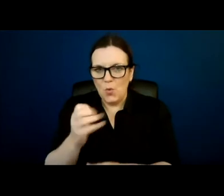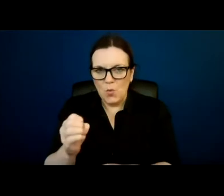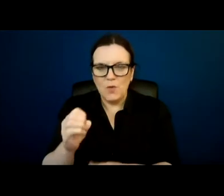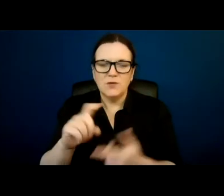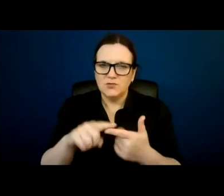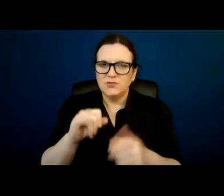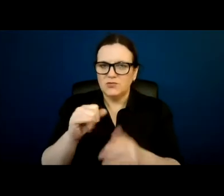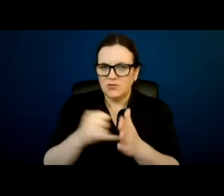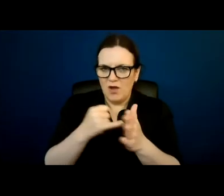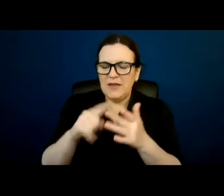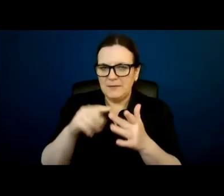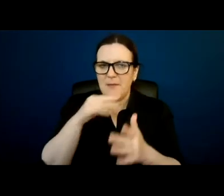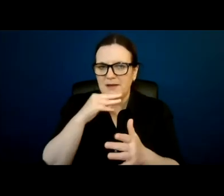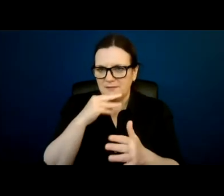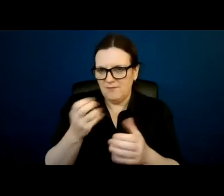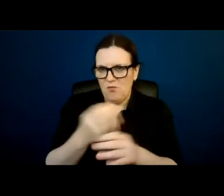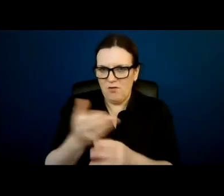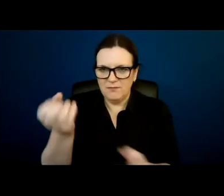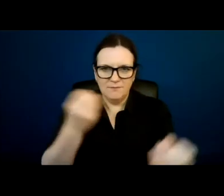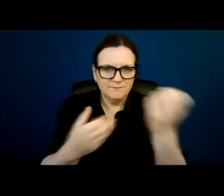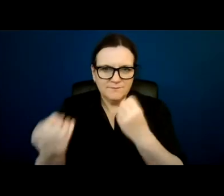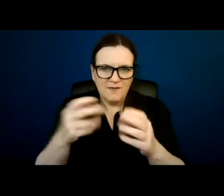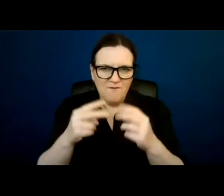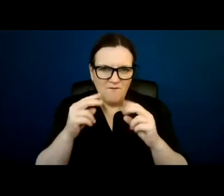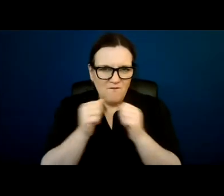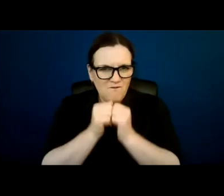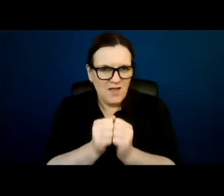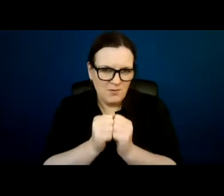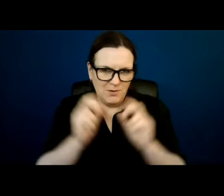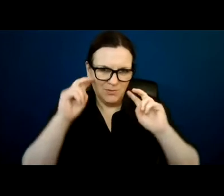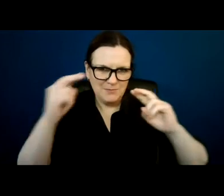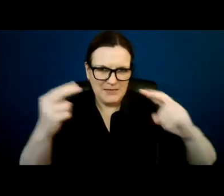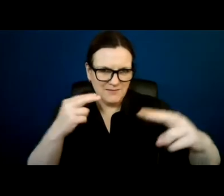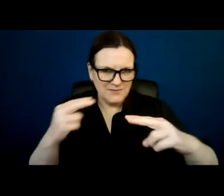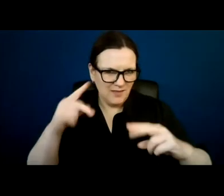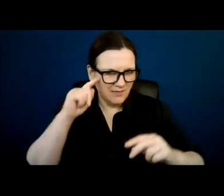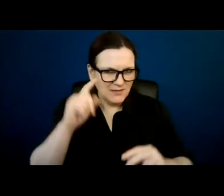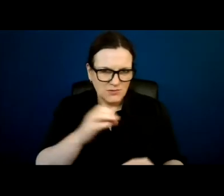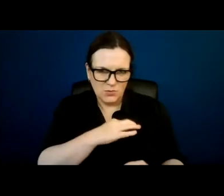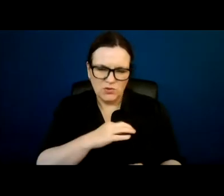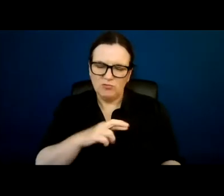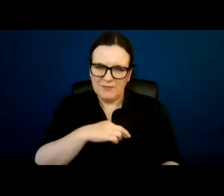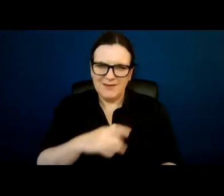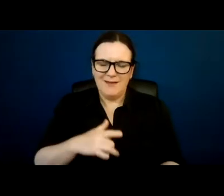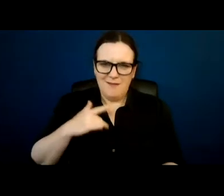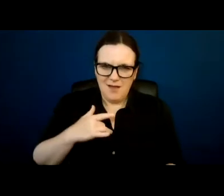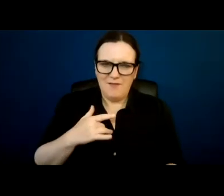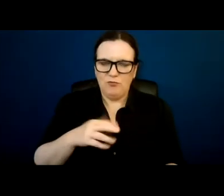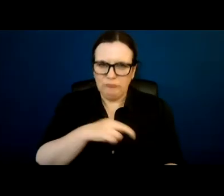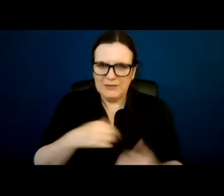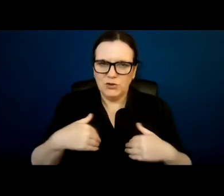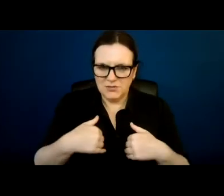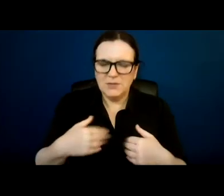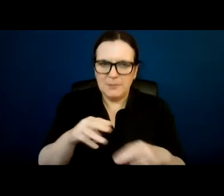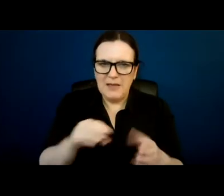giving their very valuable perspectives. I think it is really good for us to hear the live and real concerns that people are grappling